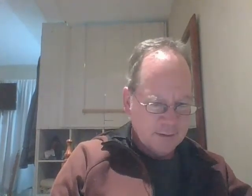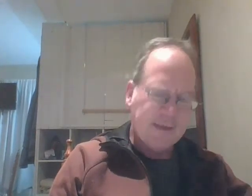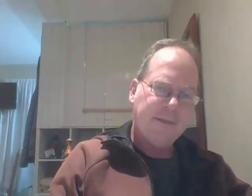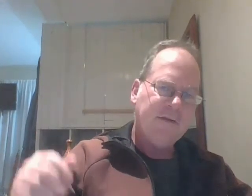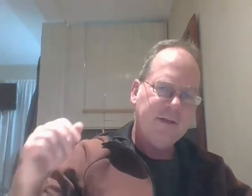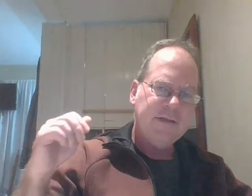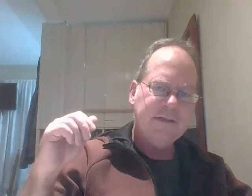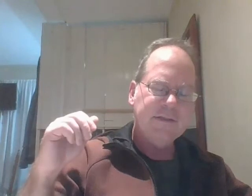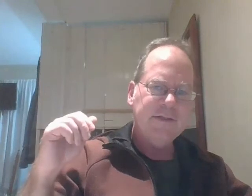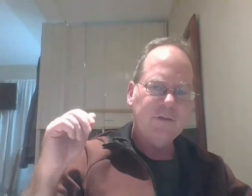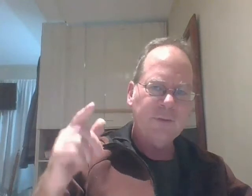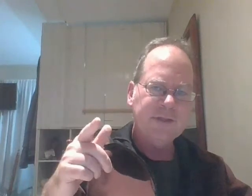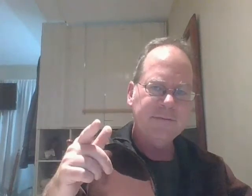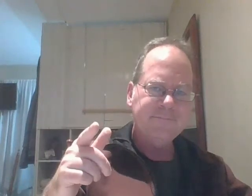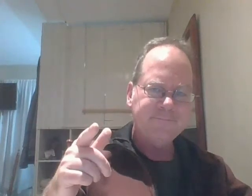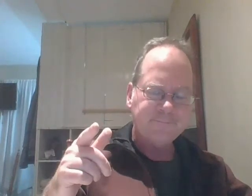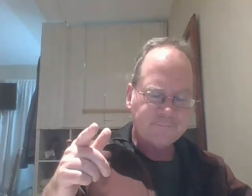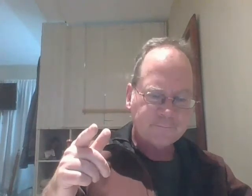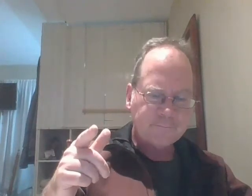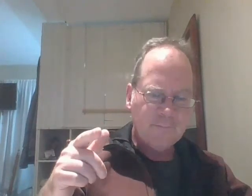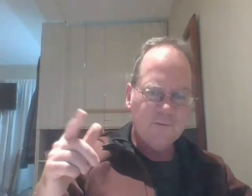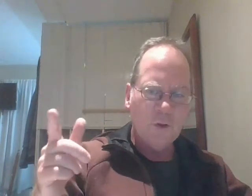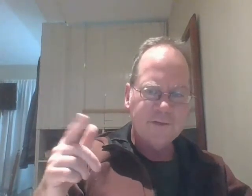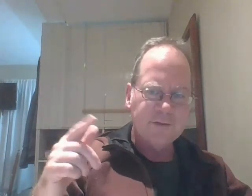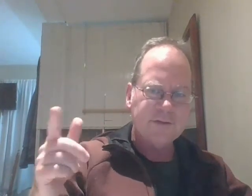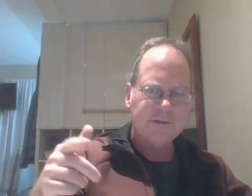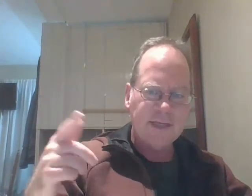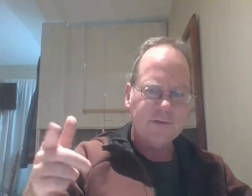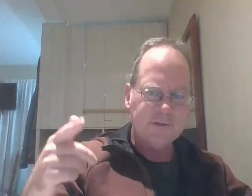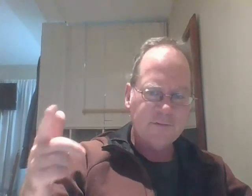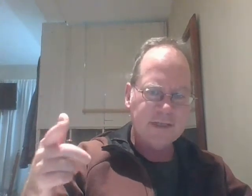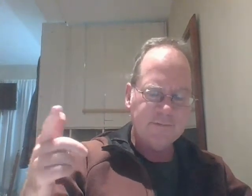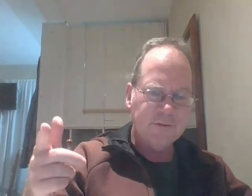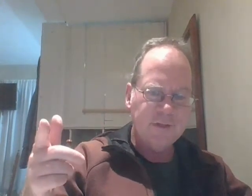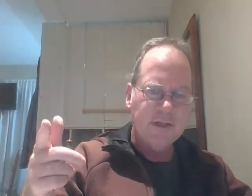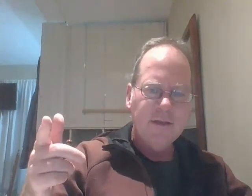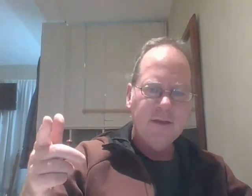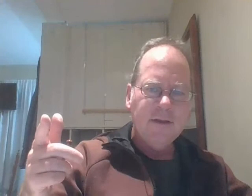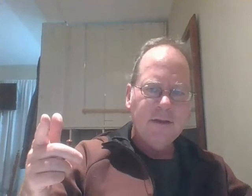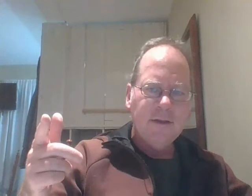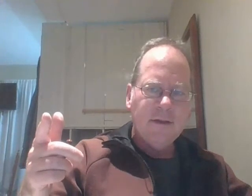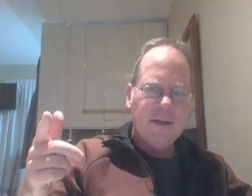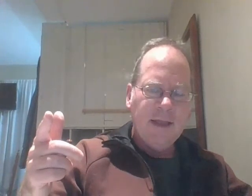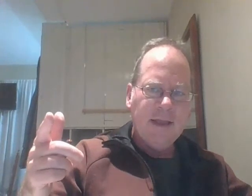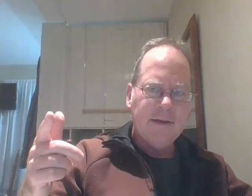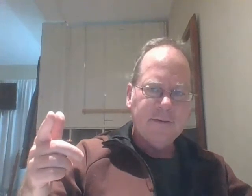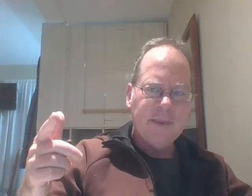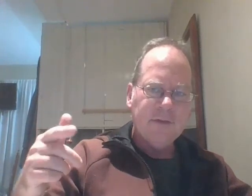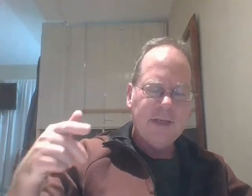can't think of but he's he's a norwegian he's more of a traditional type conservative type dude and he he just